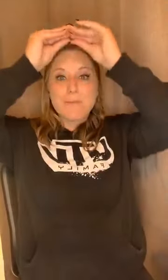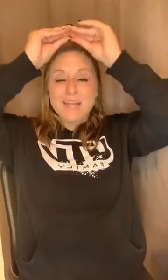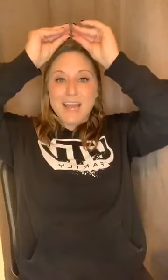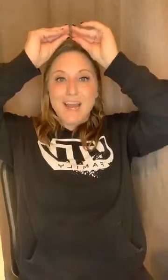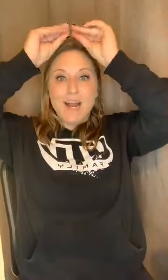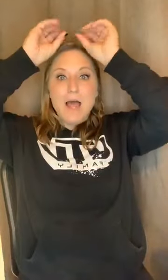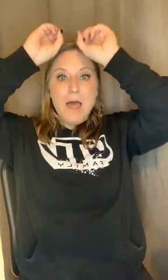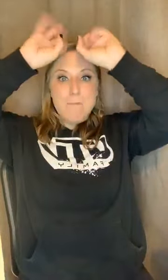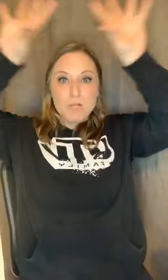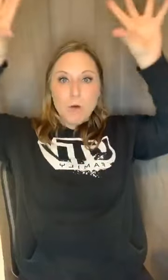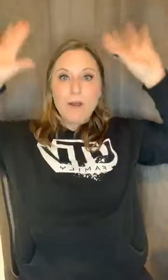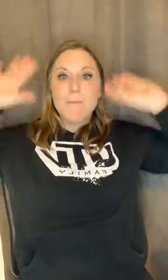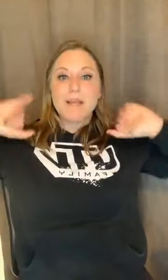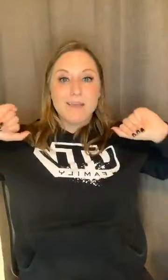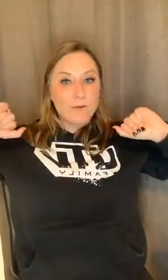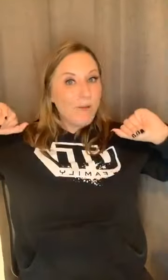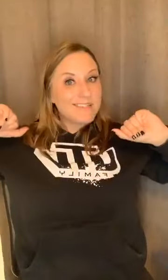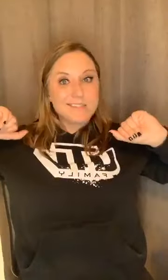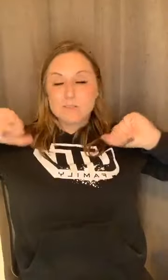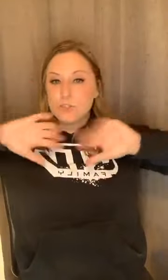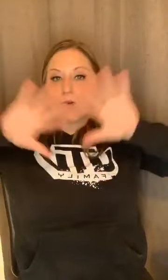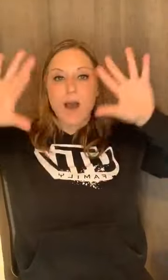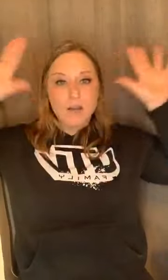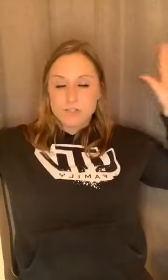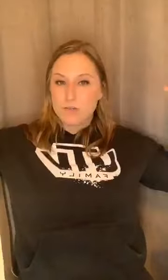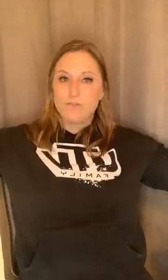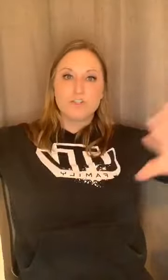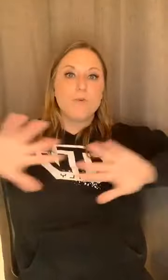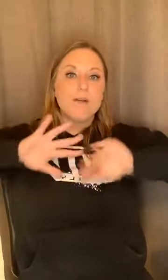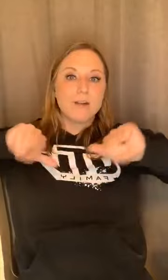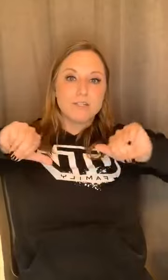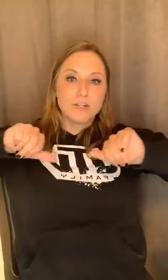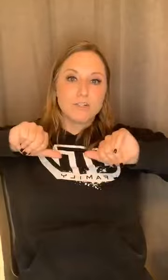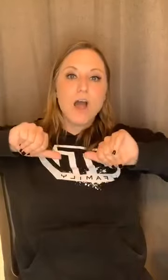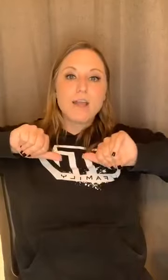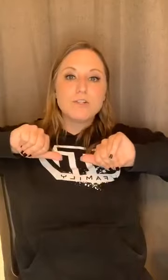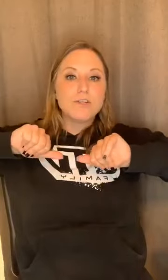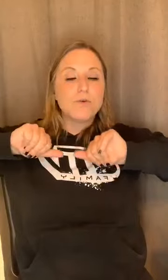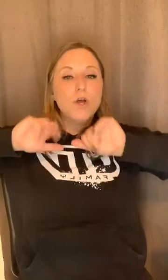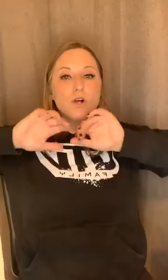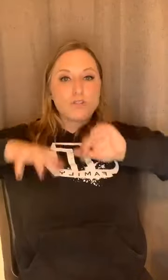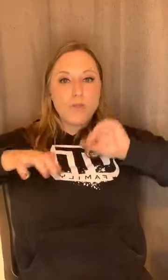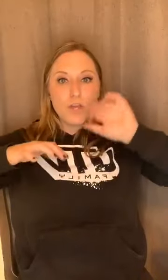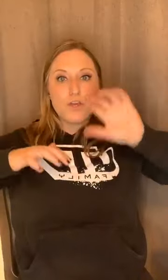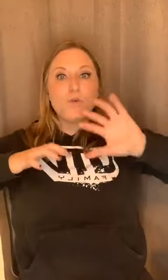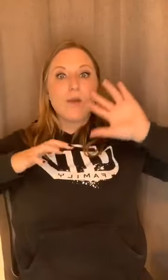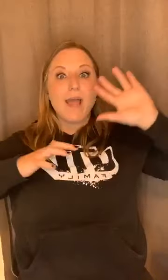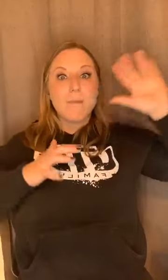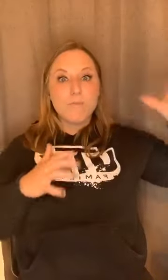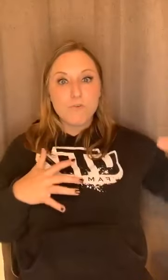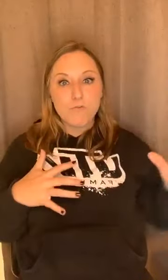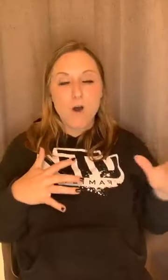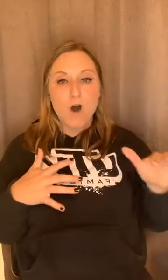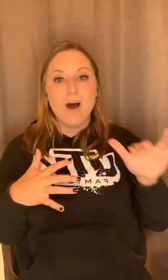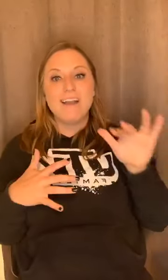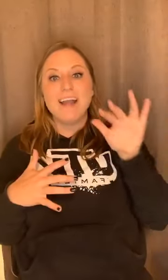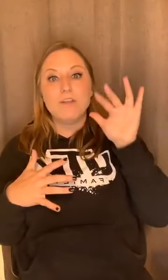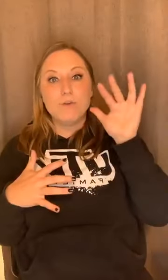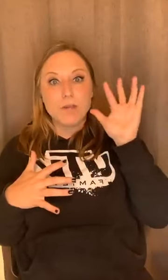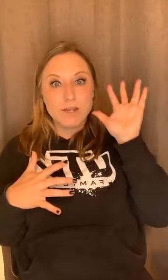in the air and blow it up and give it away to, to God, to universe, whoever it is that you're talking to so that you can move on and you can